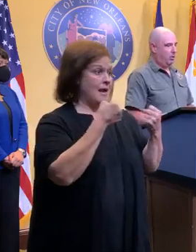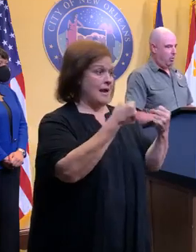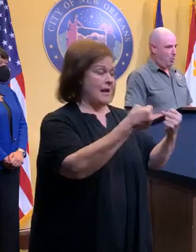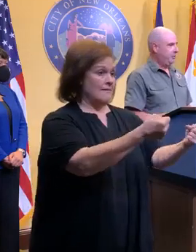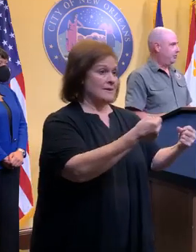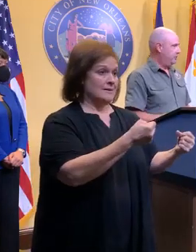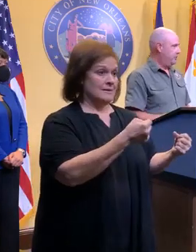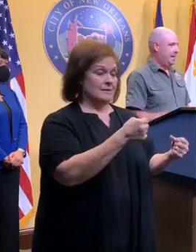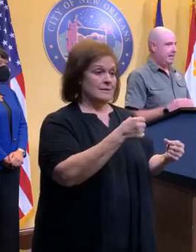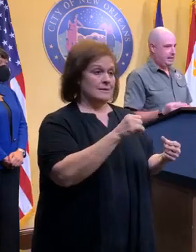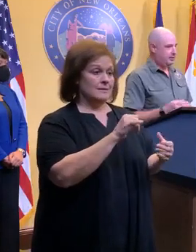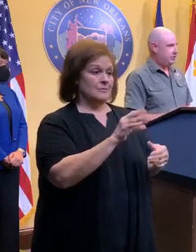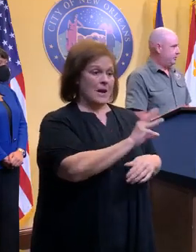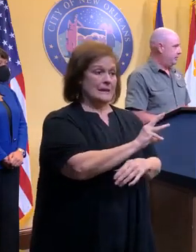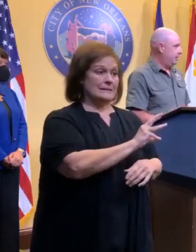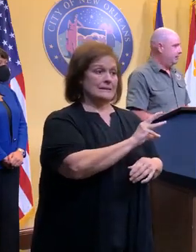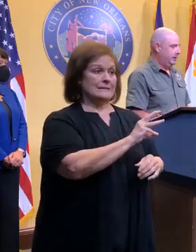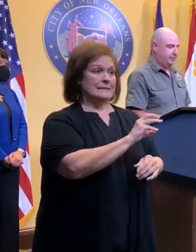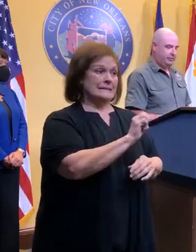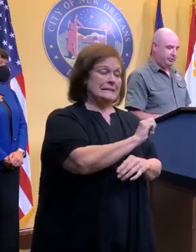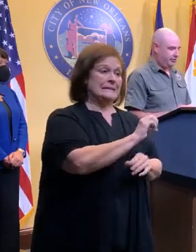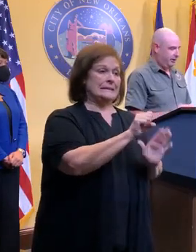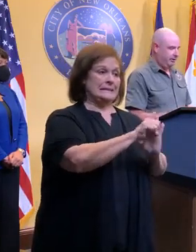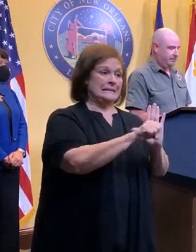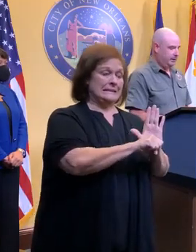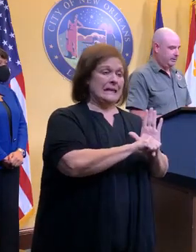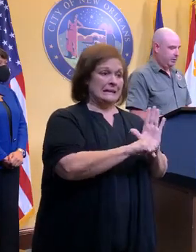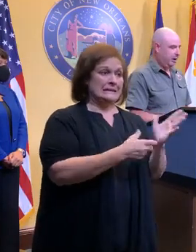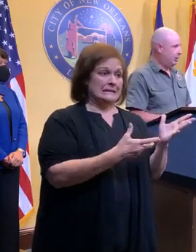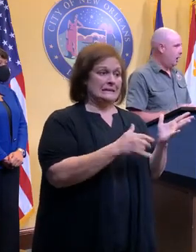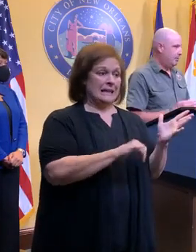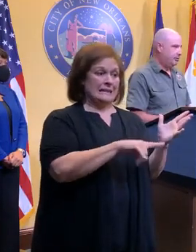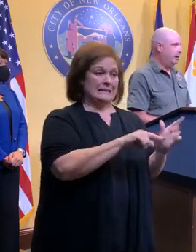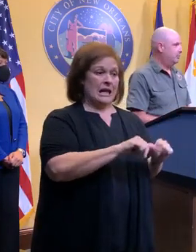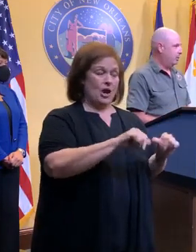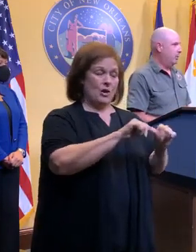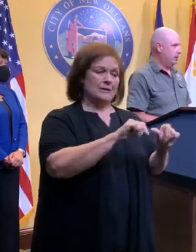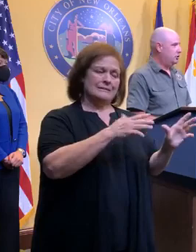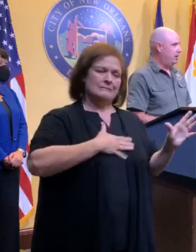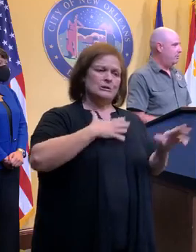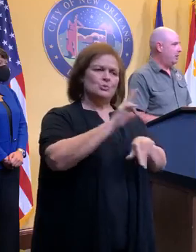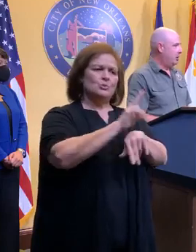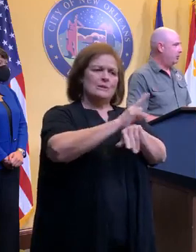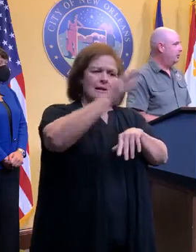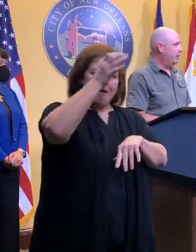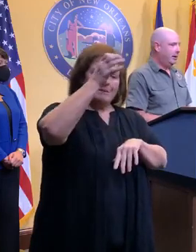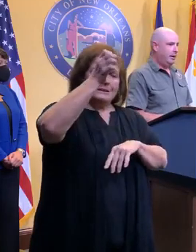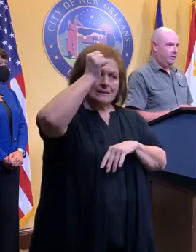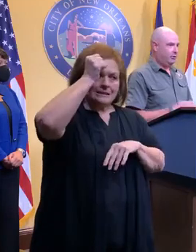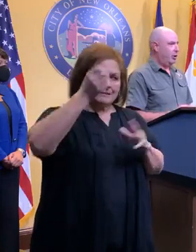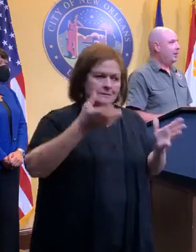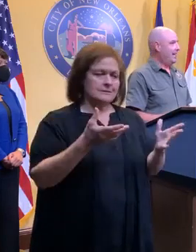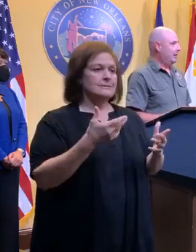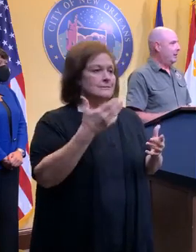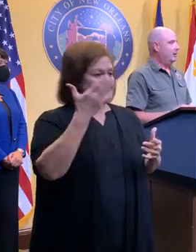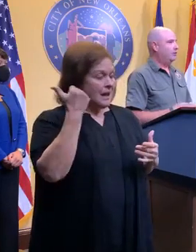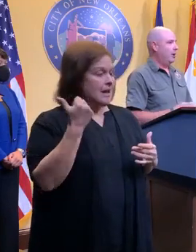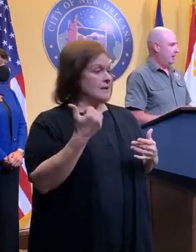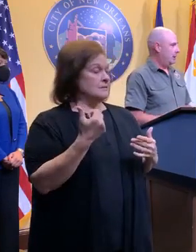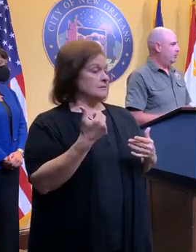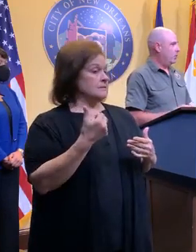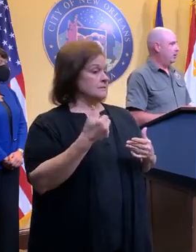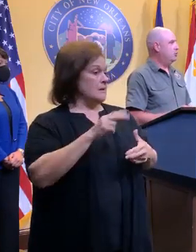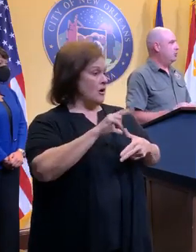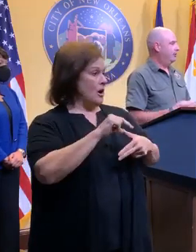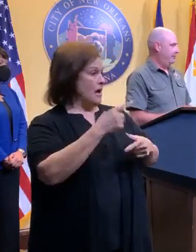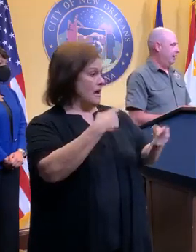our Western state and the Eastern state. It's just, you know, kind of common sense. We want to make sure everybody knows there's a hurricane that